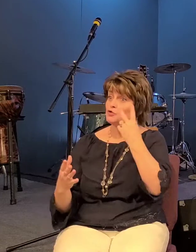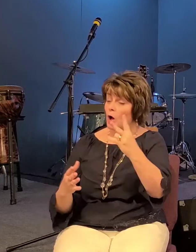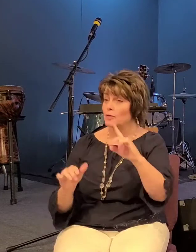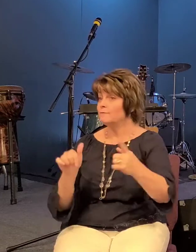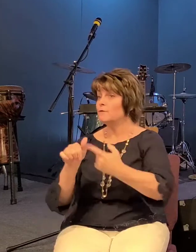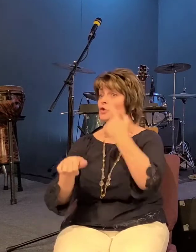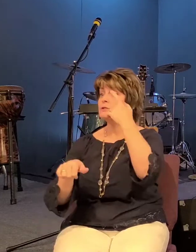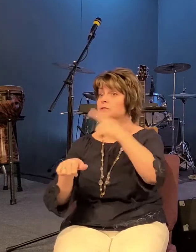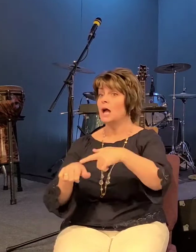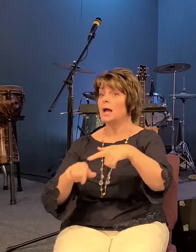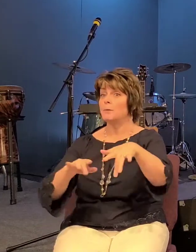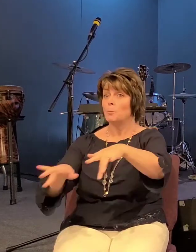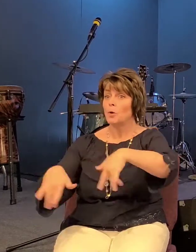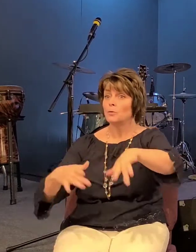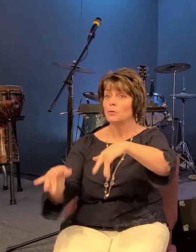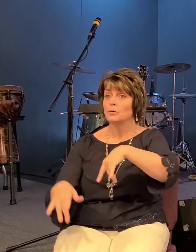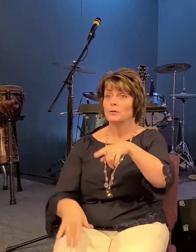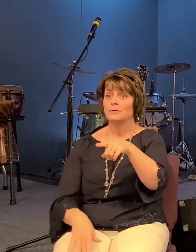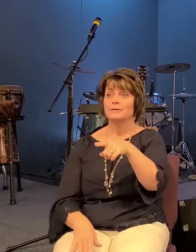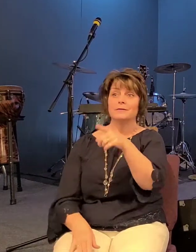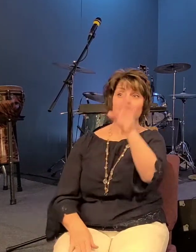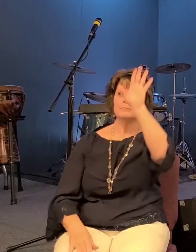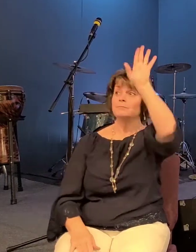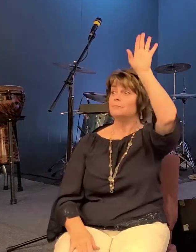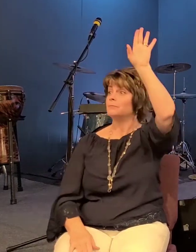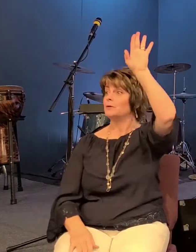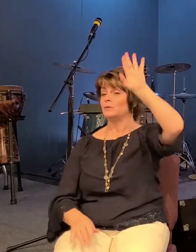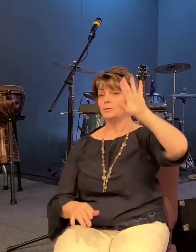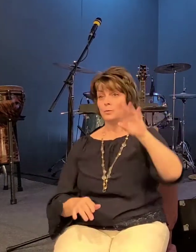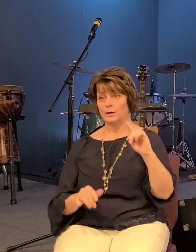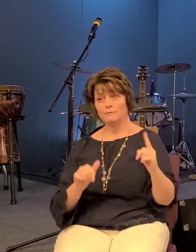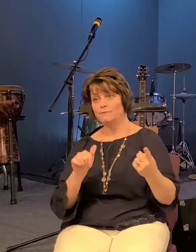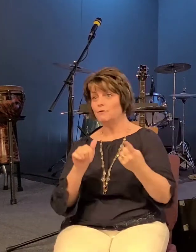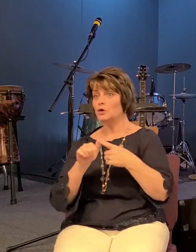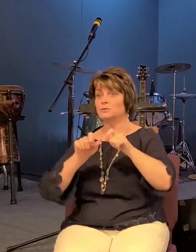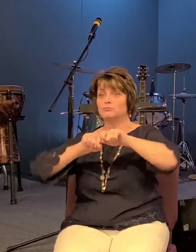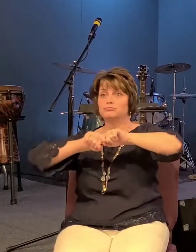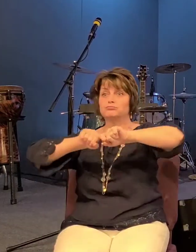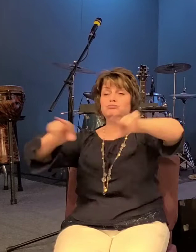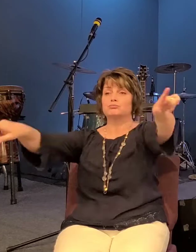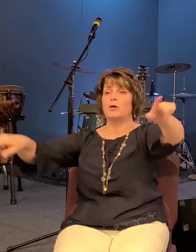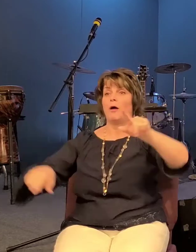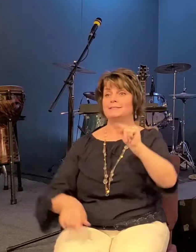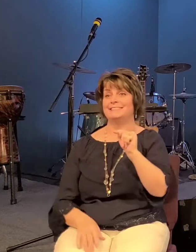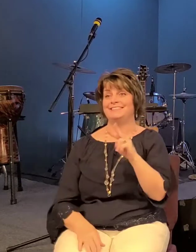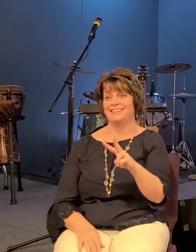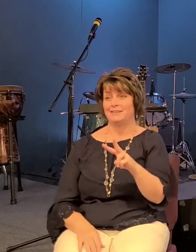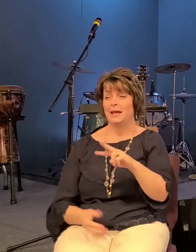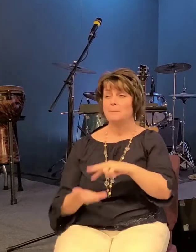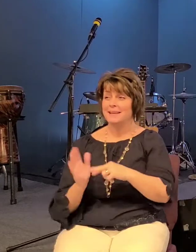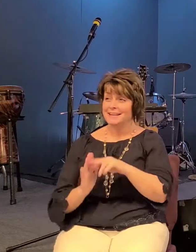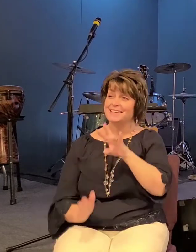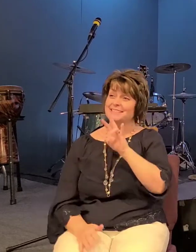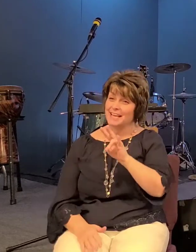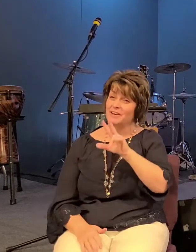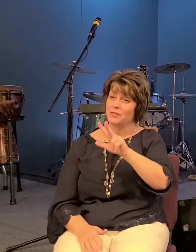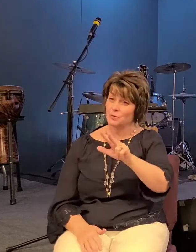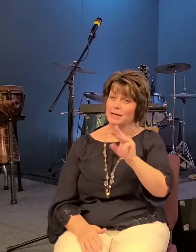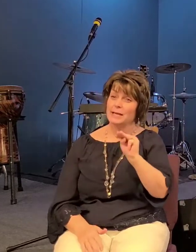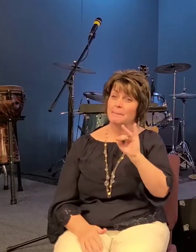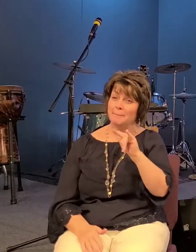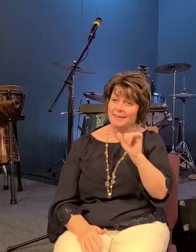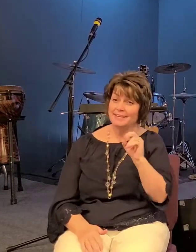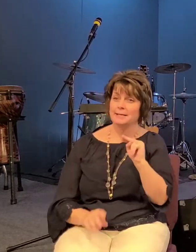and i'm not trying to tell anybody's age okay all right 73 million saw that